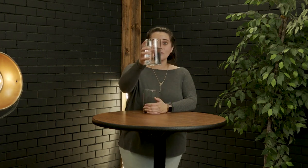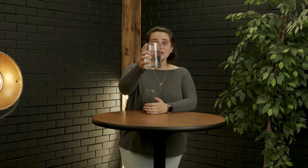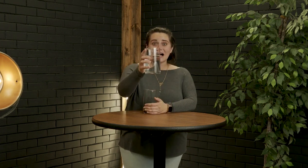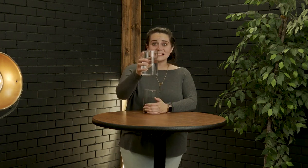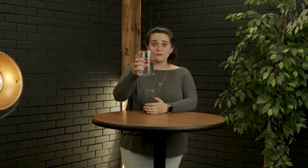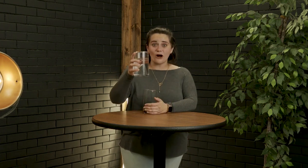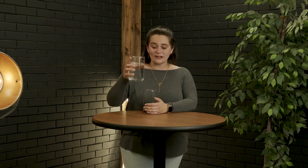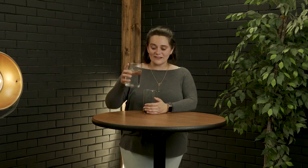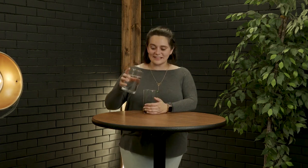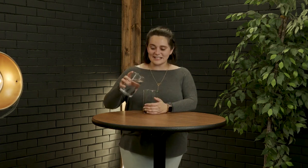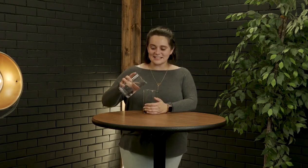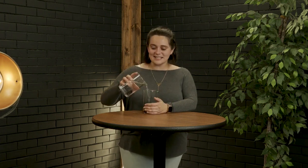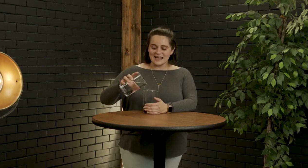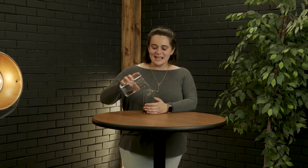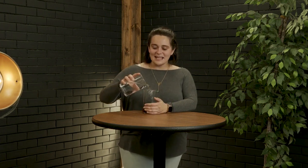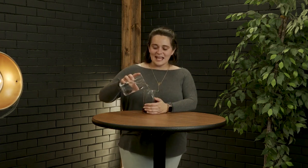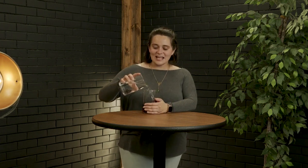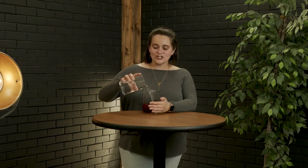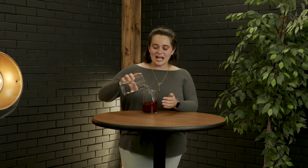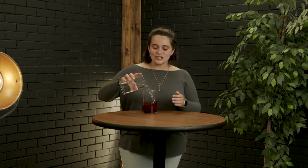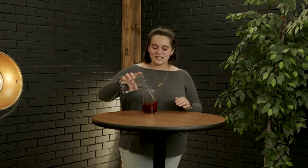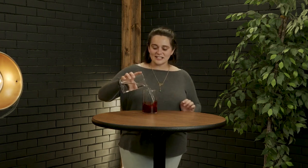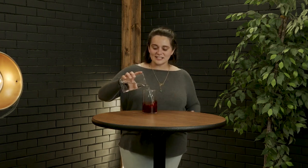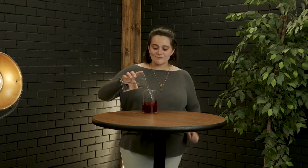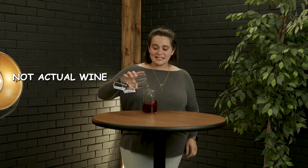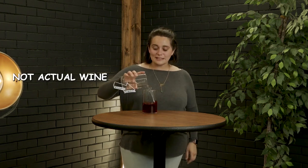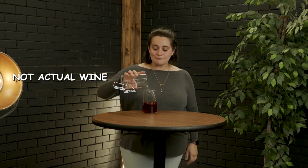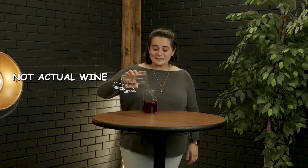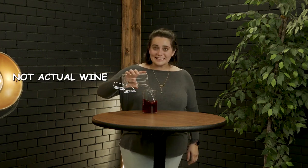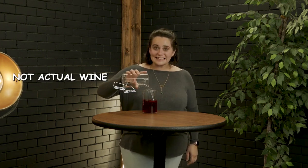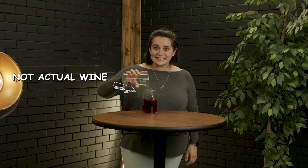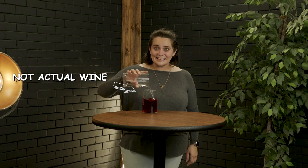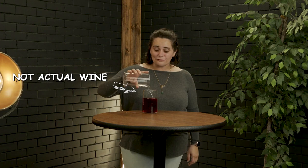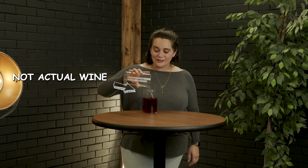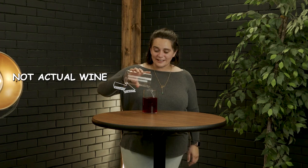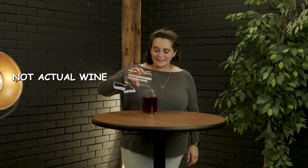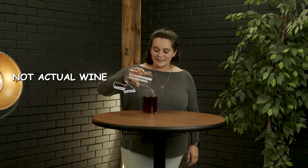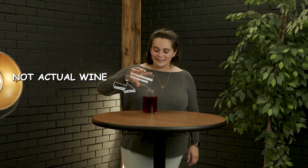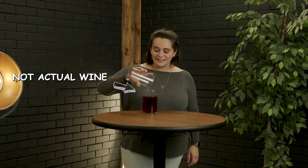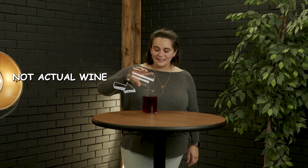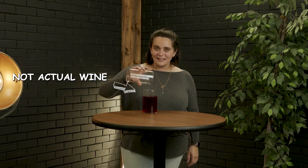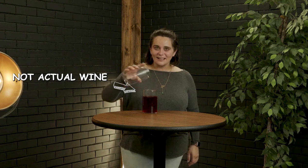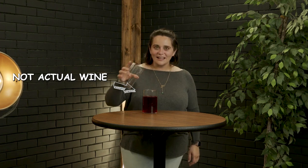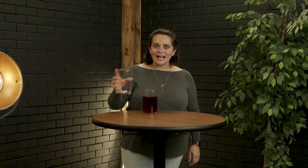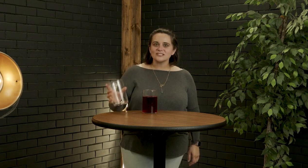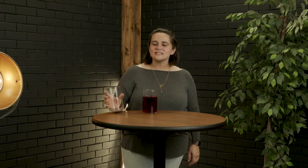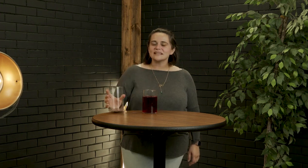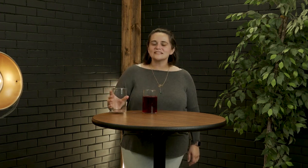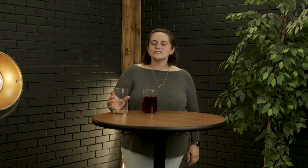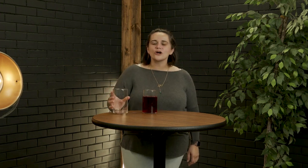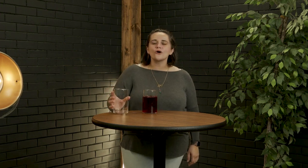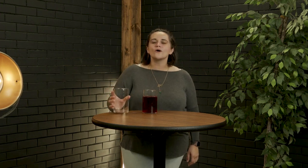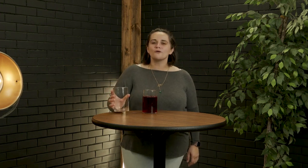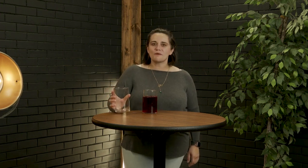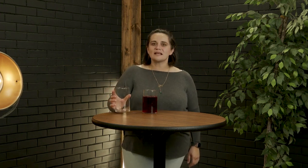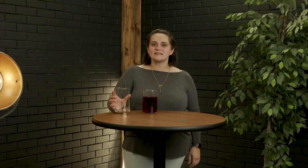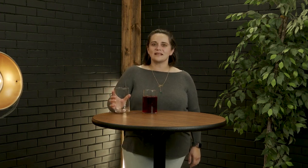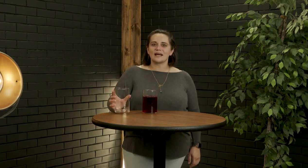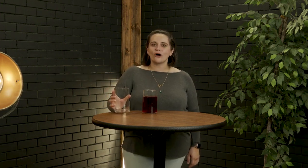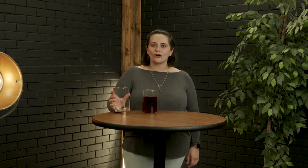normal glass of water like this and change it into something completely different i just think it's so amazing how